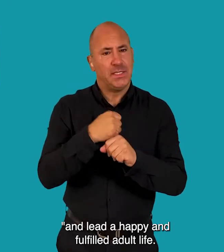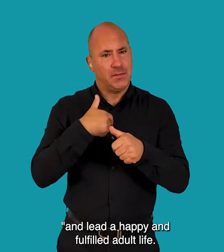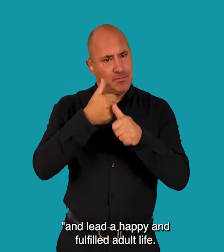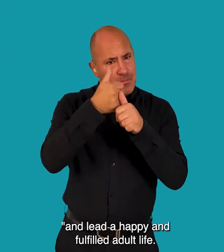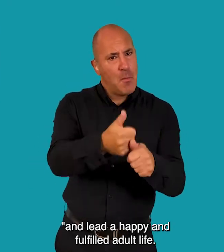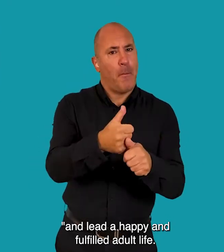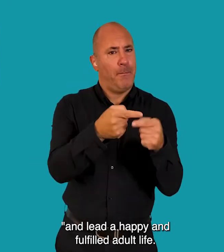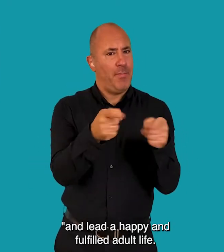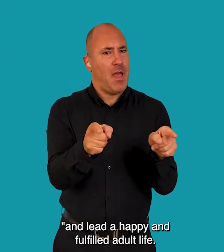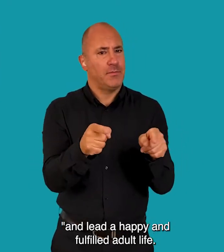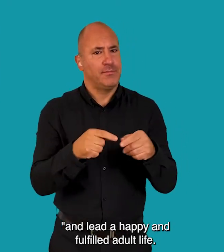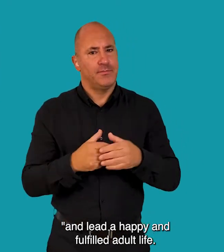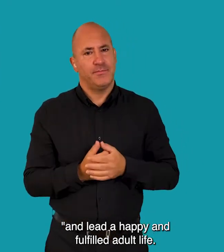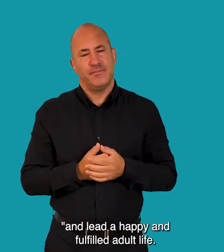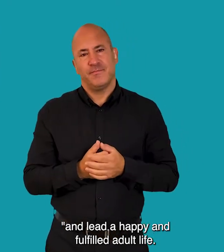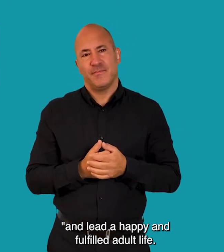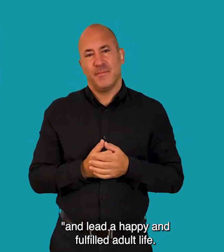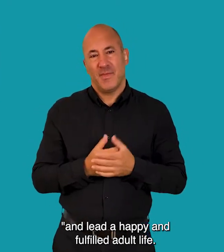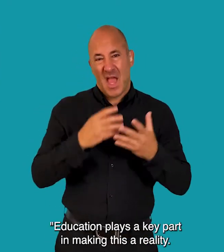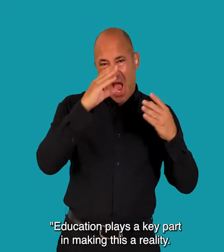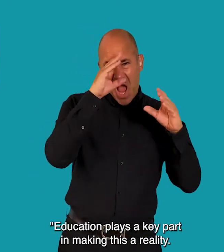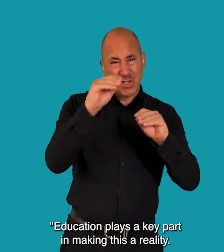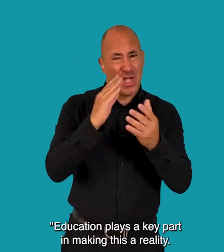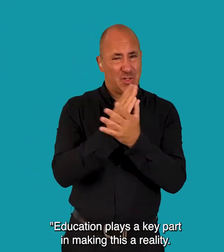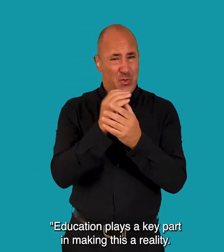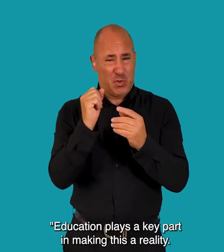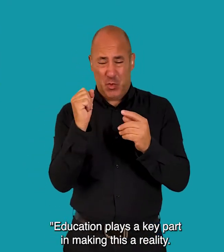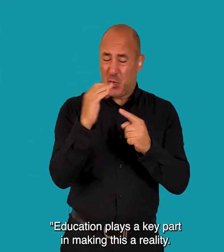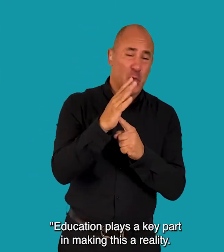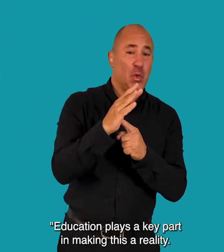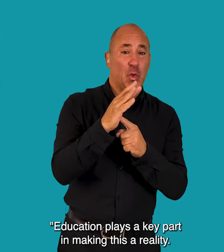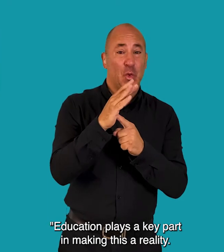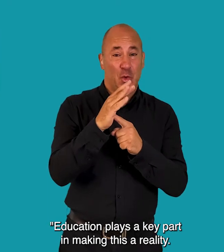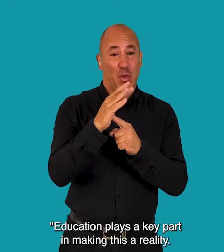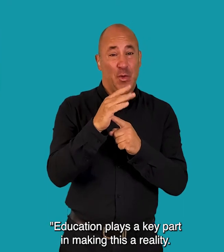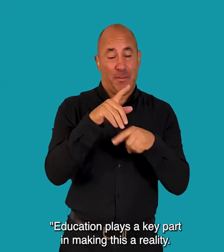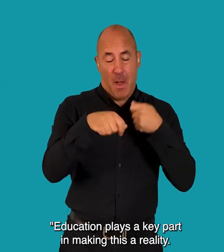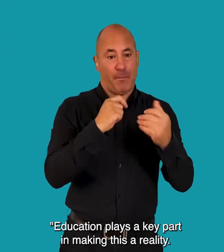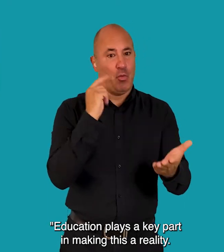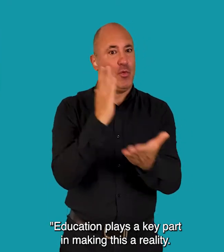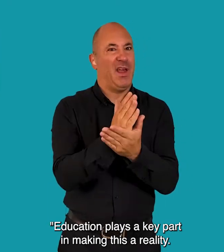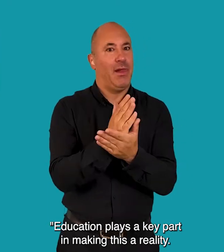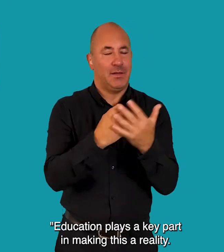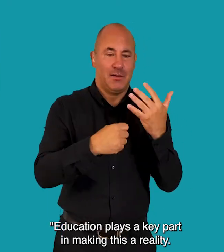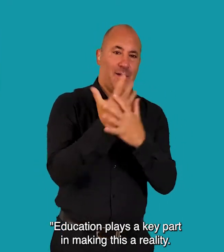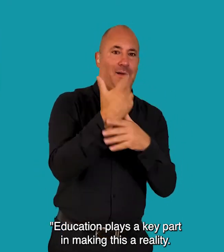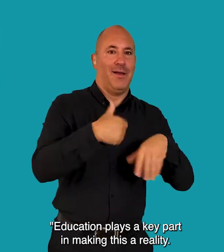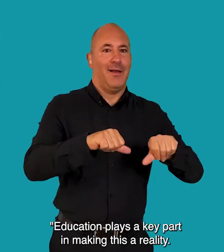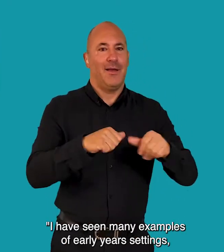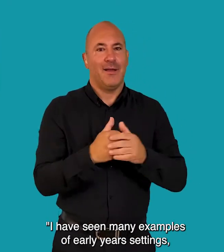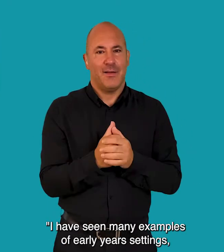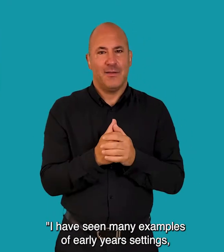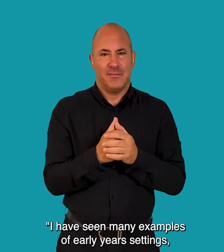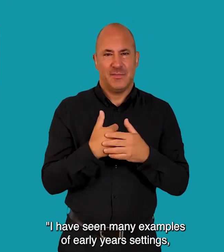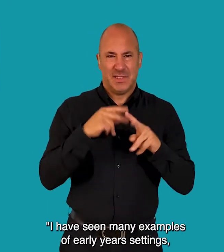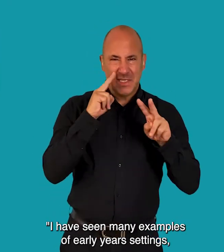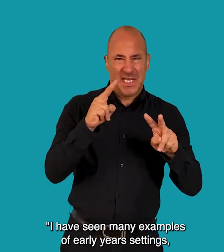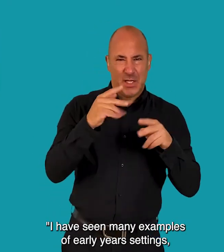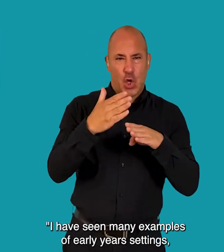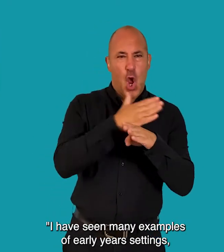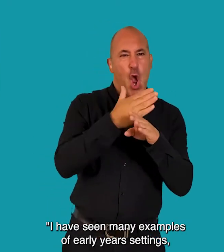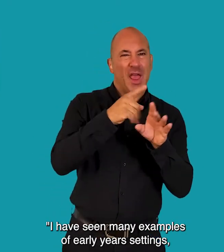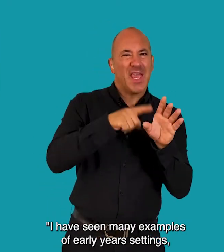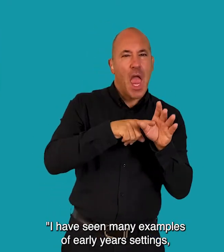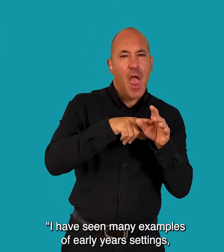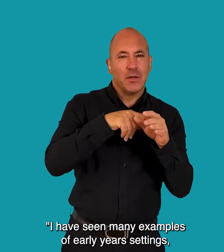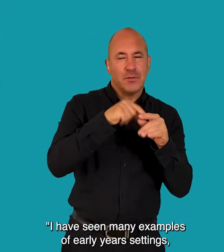happy and fulfilled adult life Education plays a key part in making this a reality I have seen many